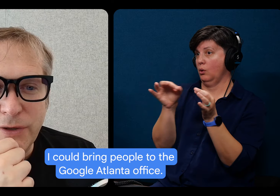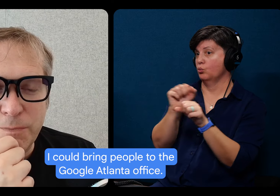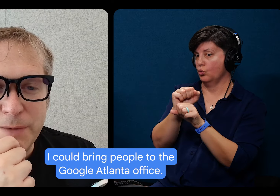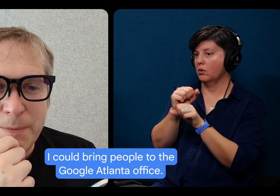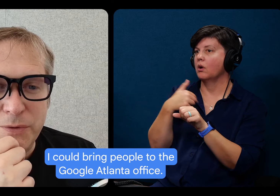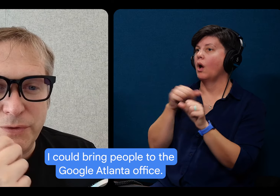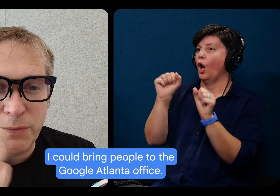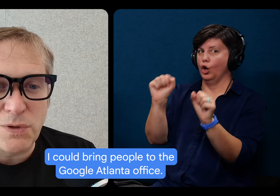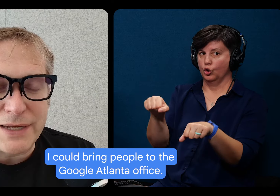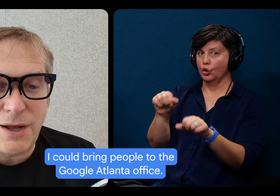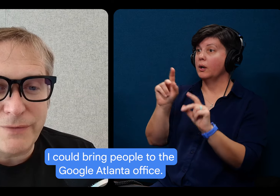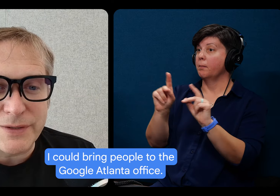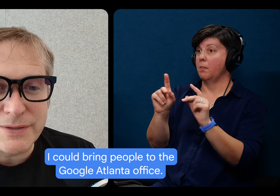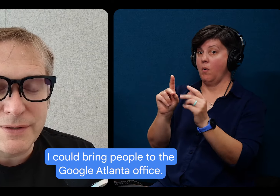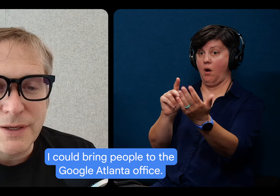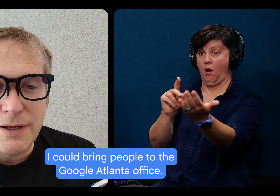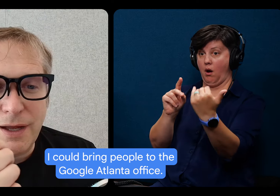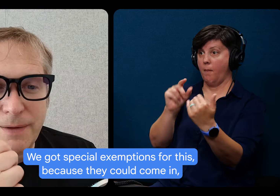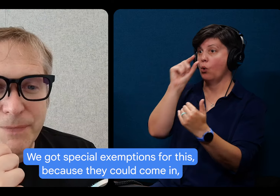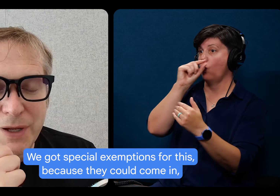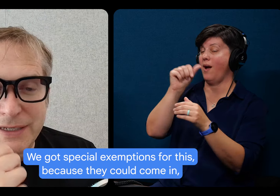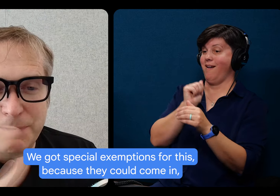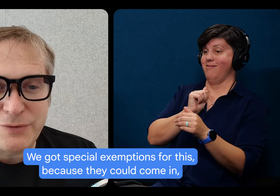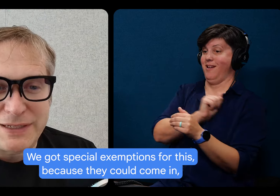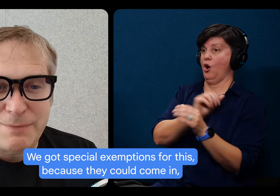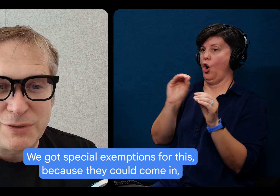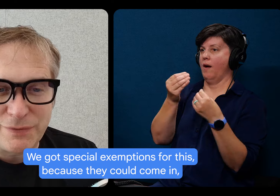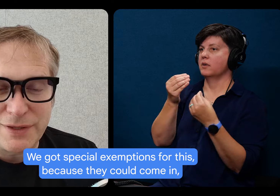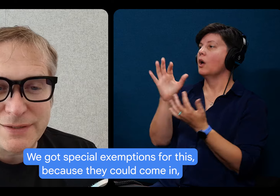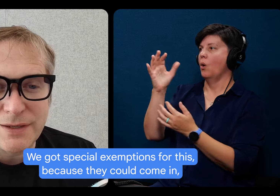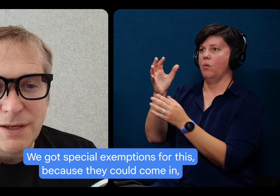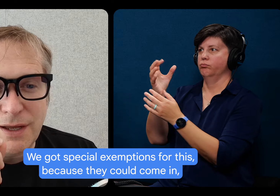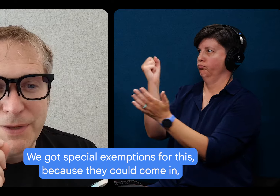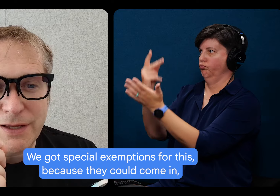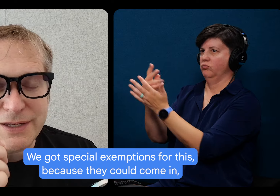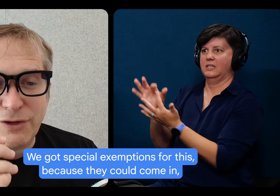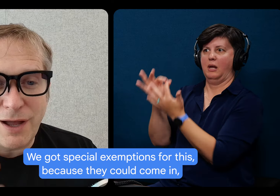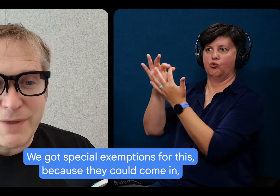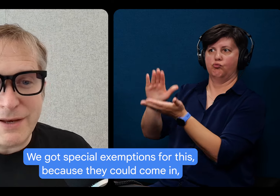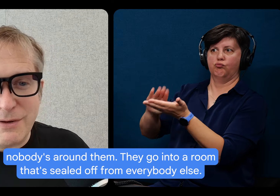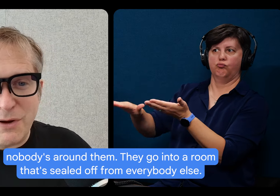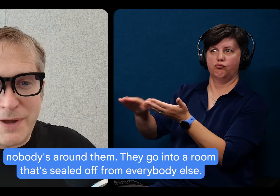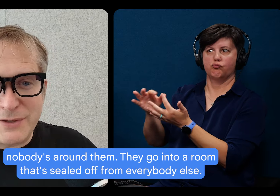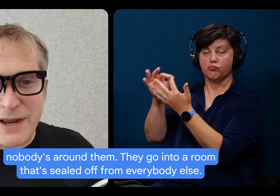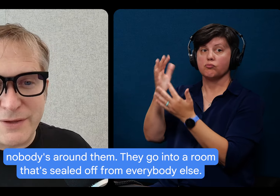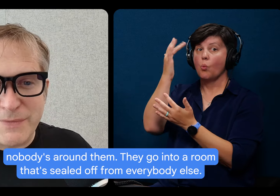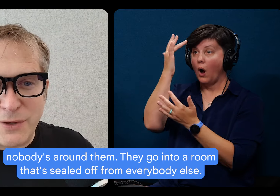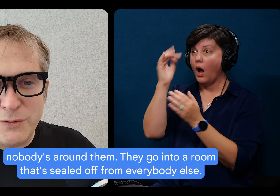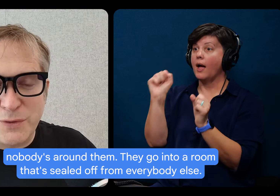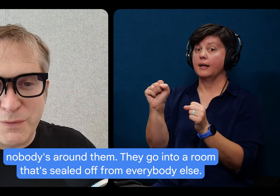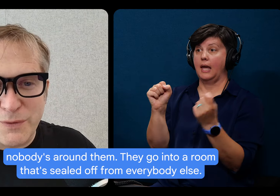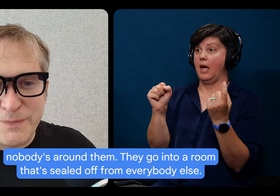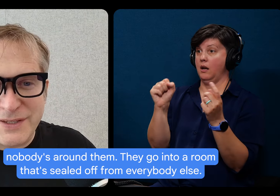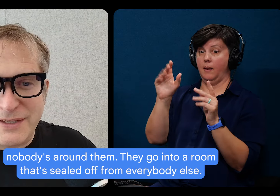I could bring people to the Google Atlanta office. We got special exemptions for this because they could come in. Nobody's around them.